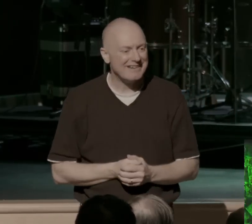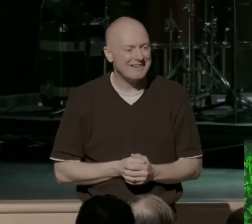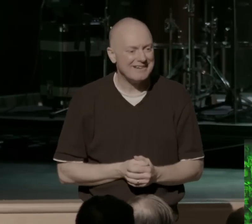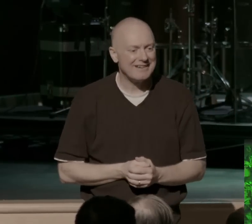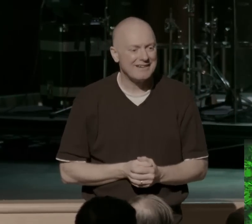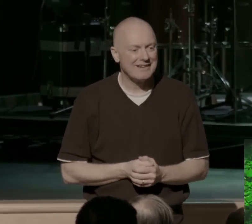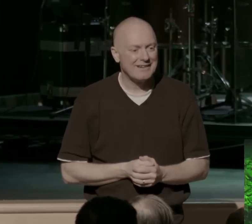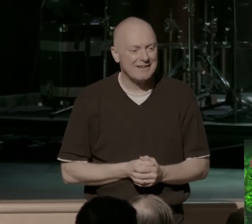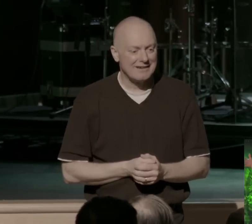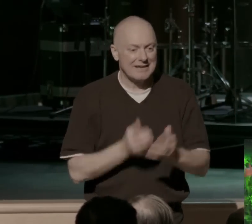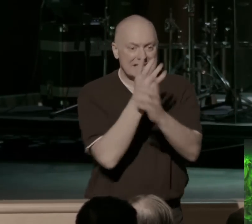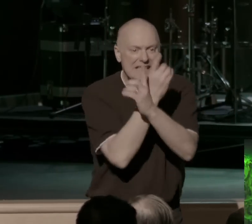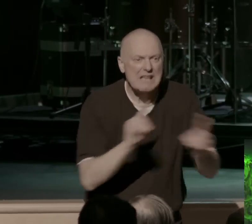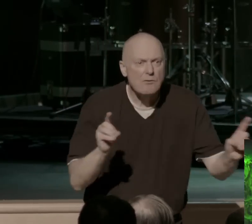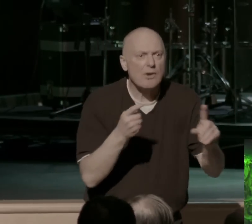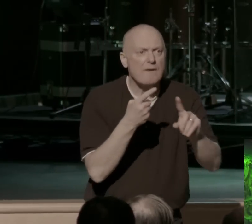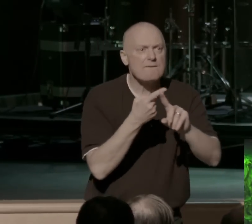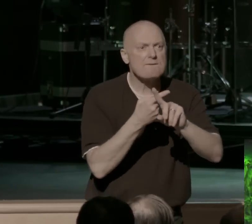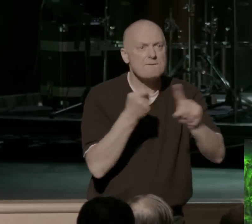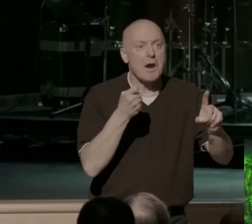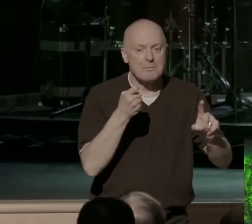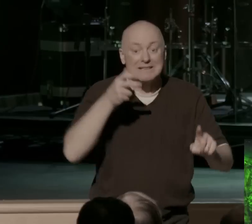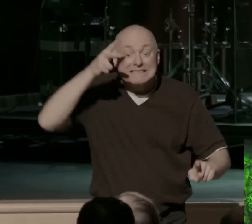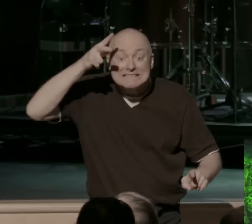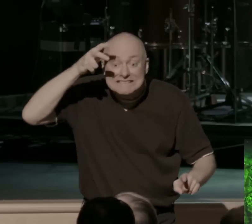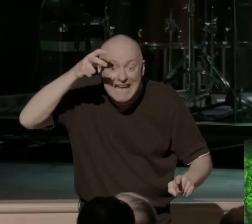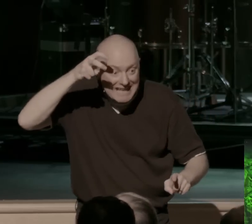Delivery from the greater pharaoh, which is Satan, and sin, and ourself.